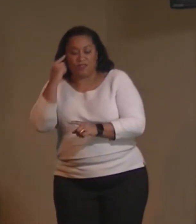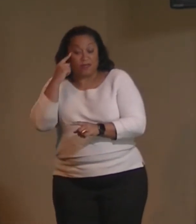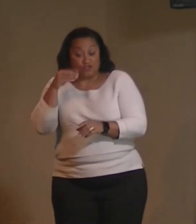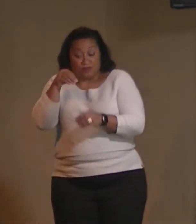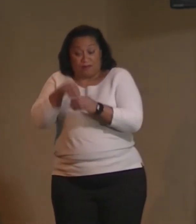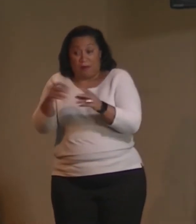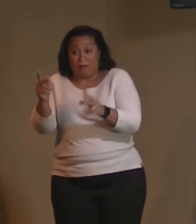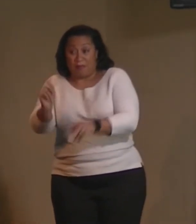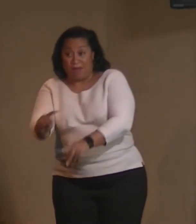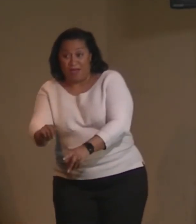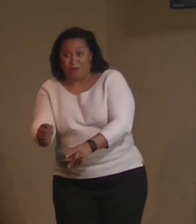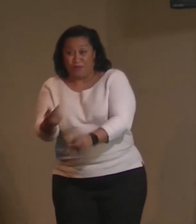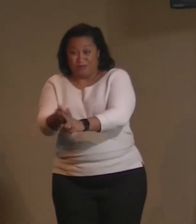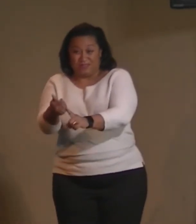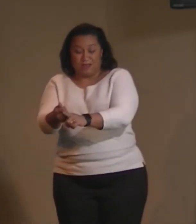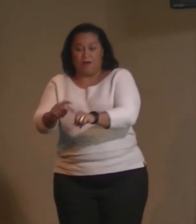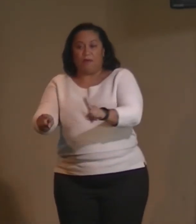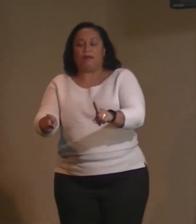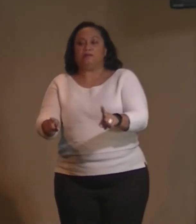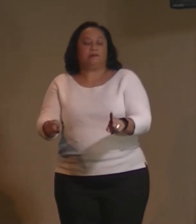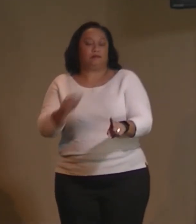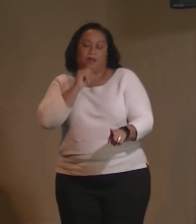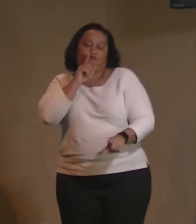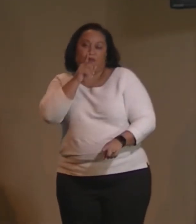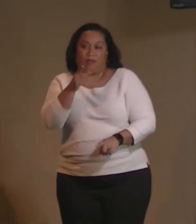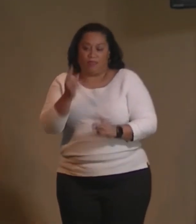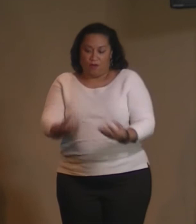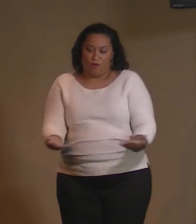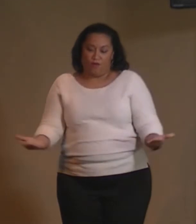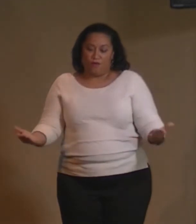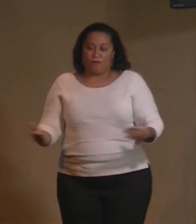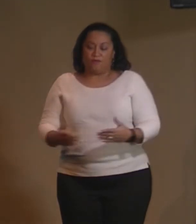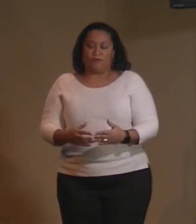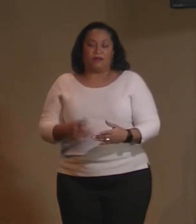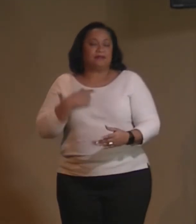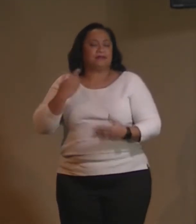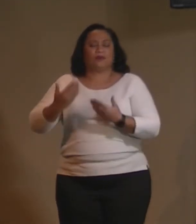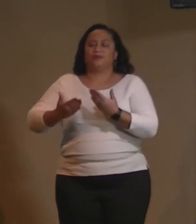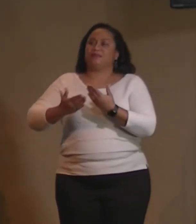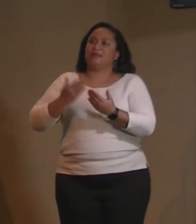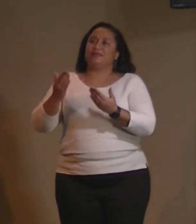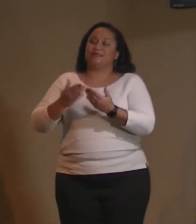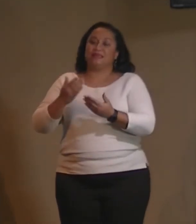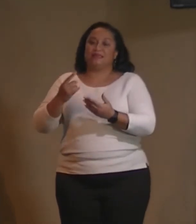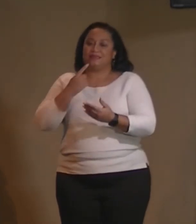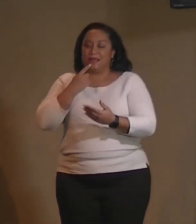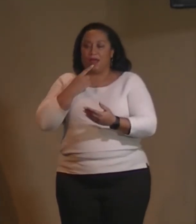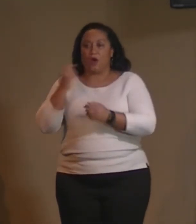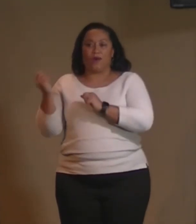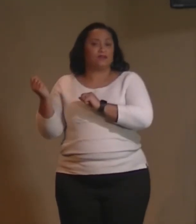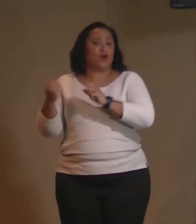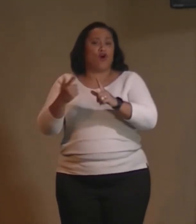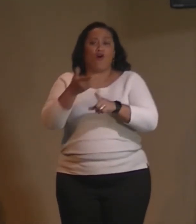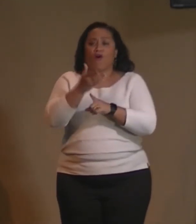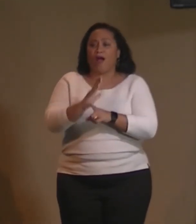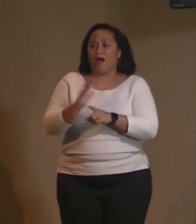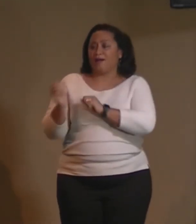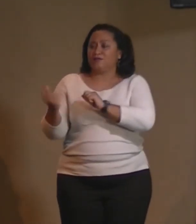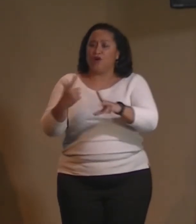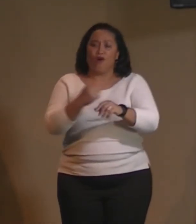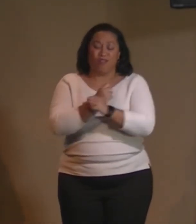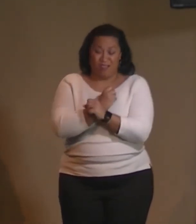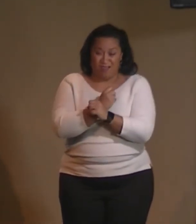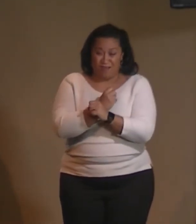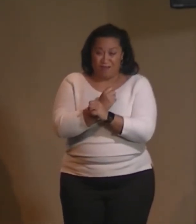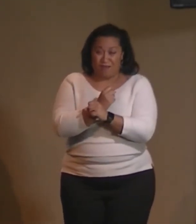it's easy to but it's all God it's all love that's all there is and bypass it and that's a misuse of